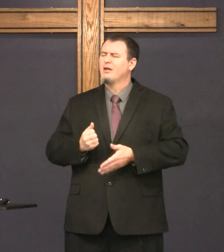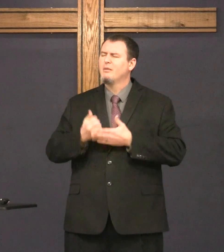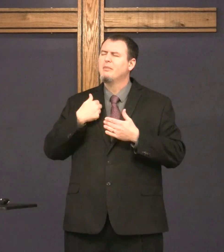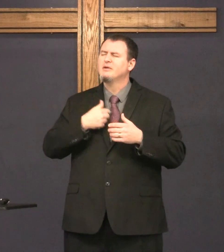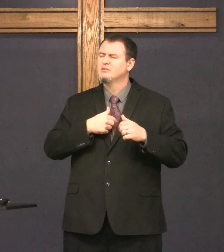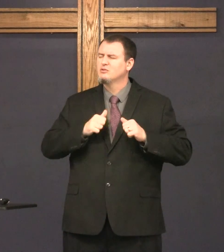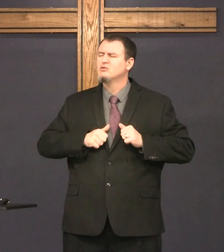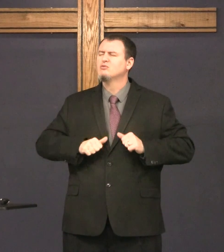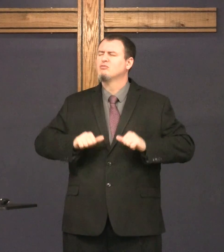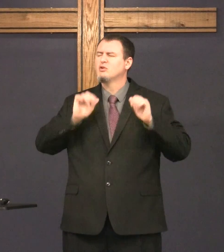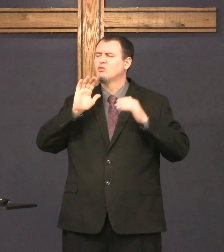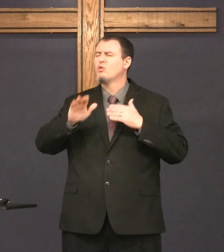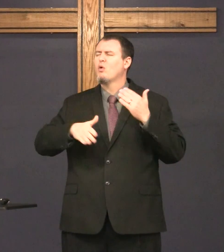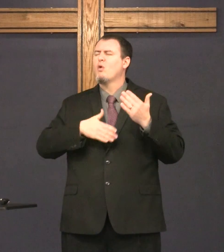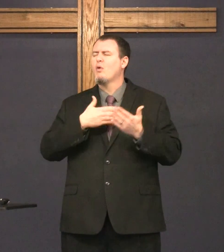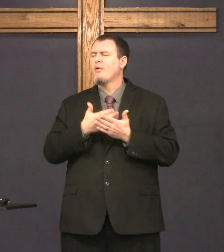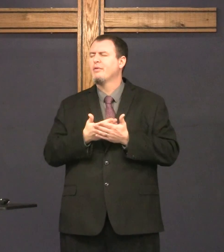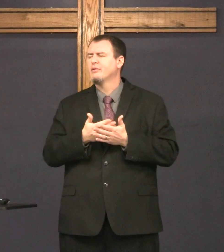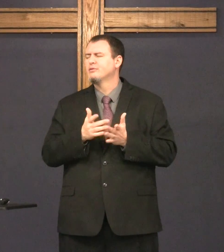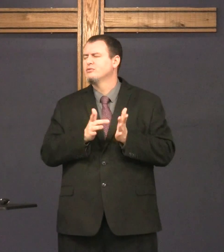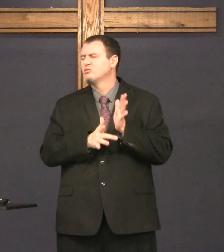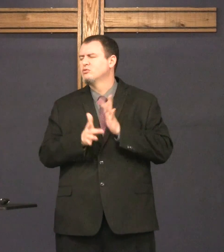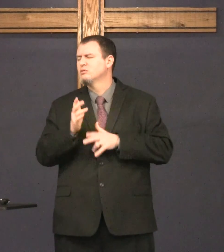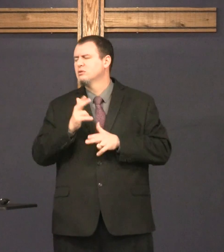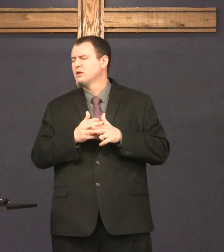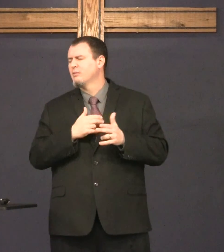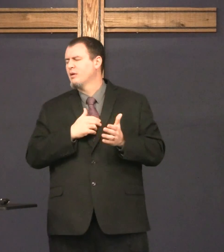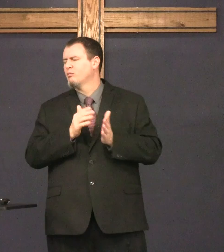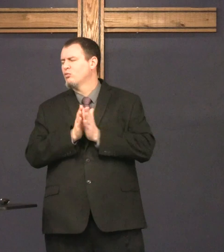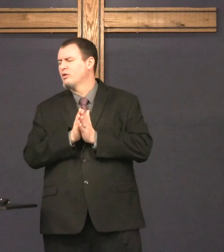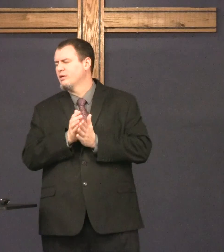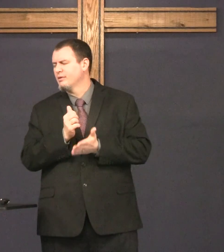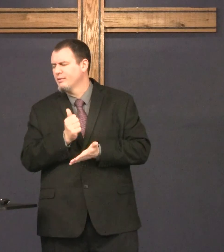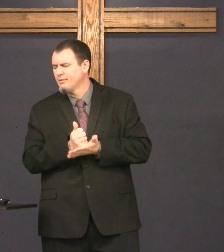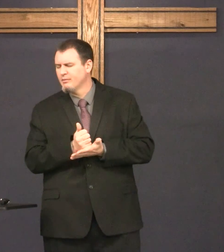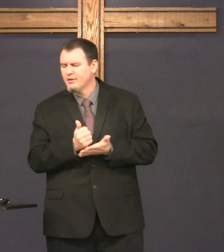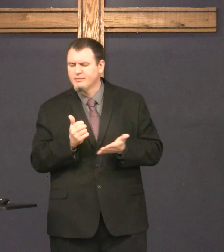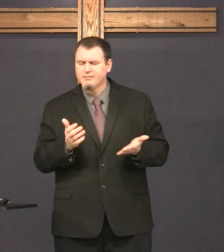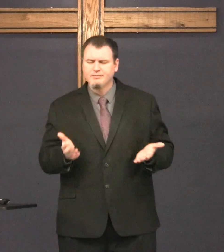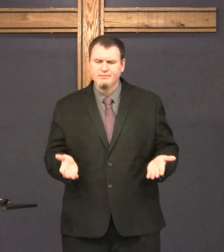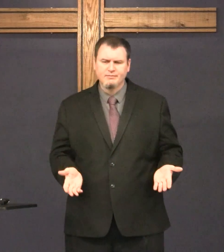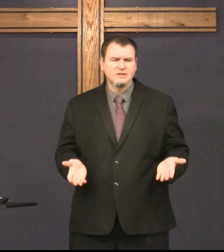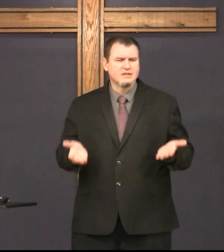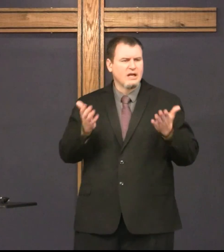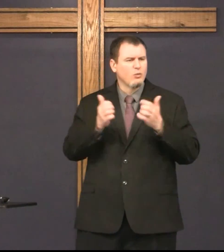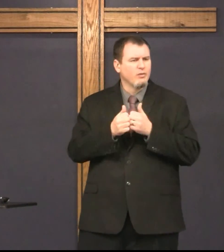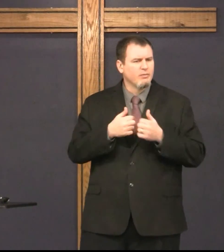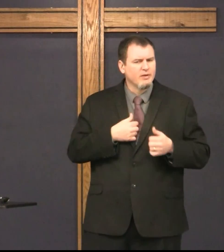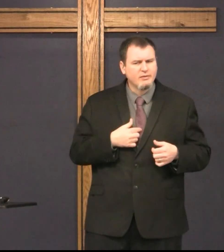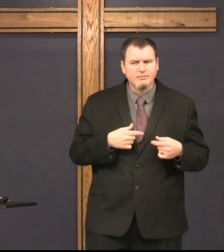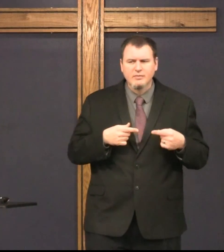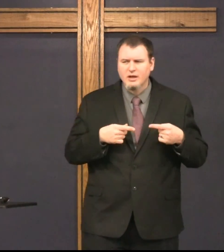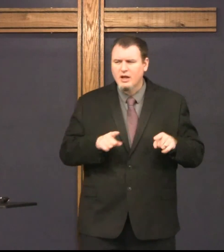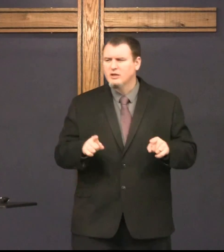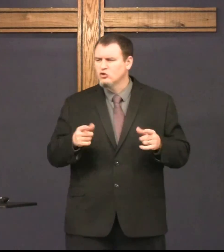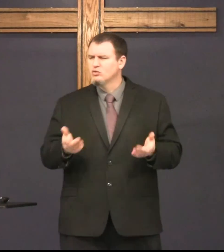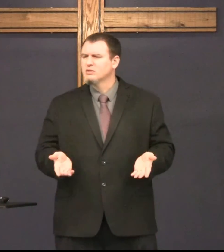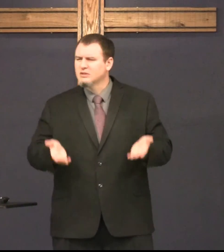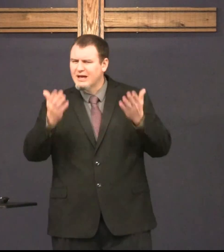the things that we're holding back. Help us to sacrifice and give it all. Jesus' name, the name of